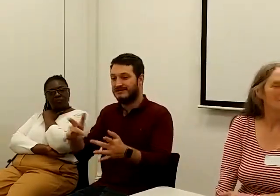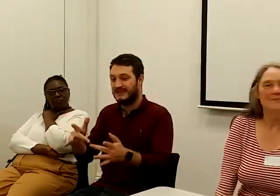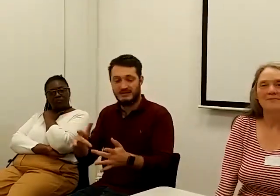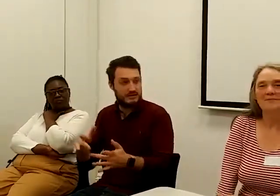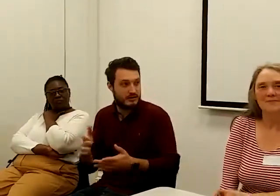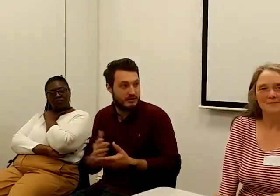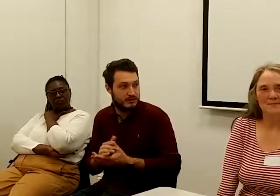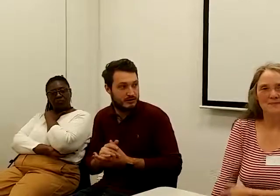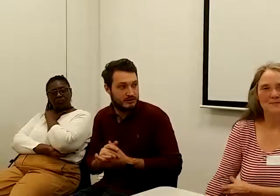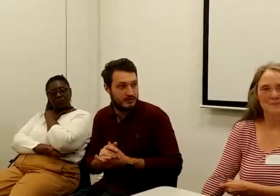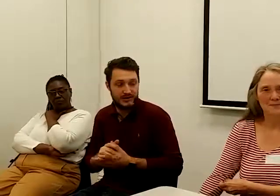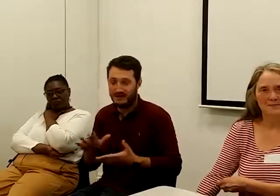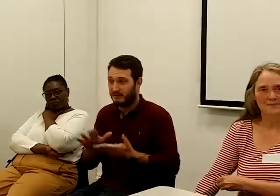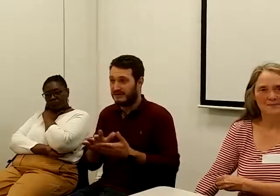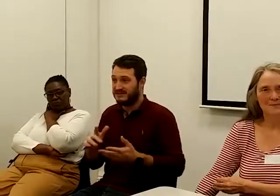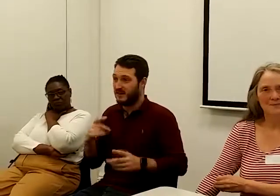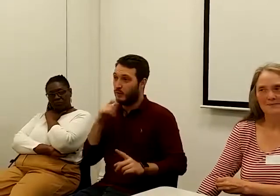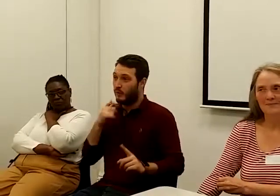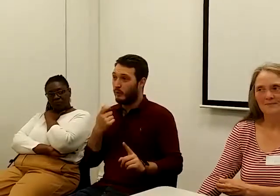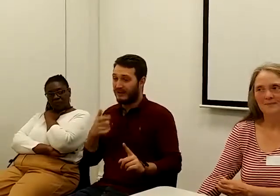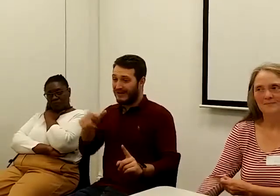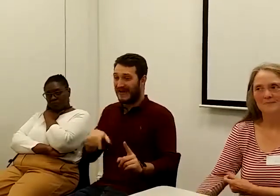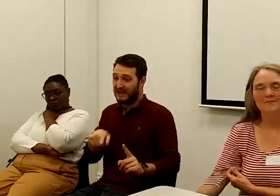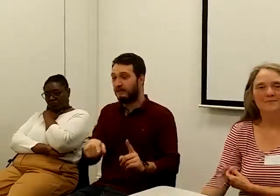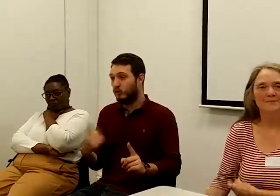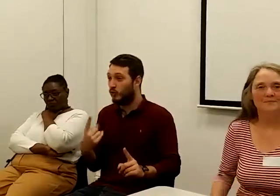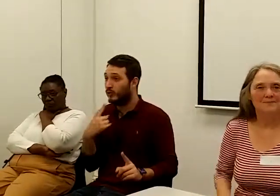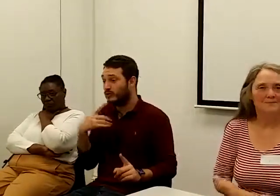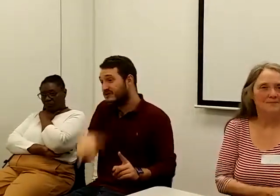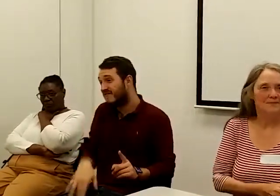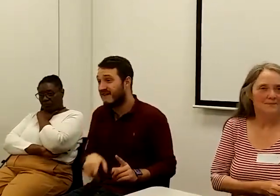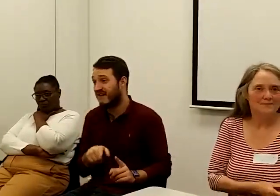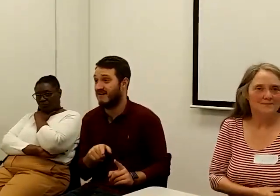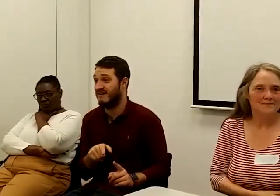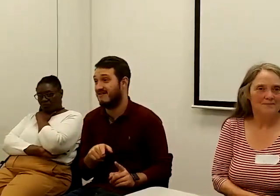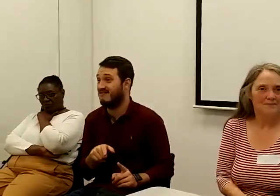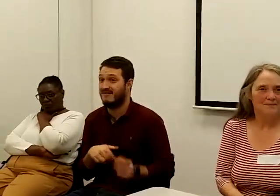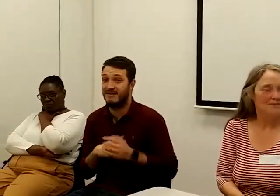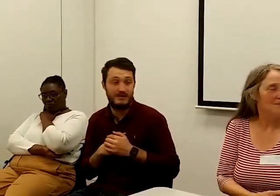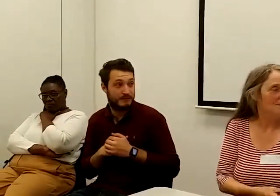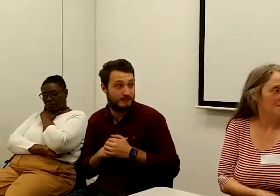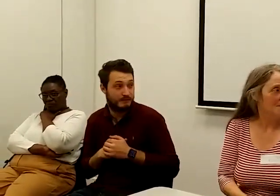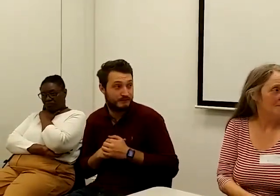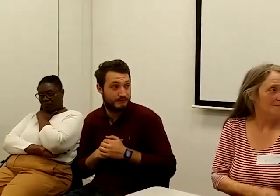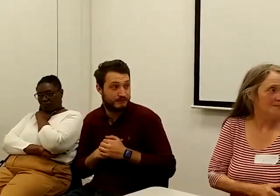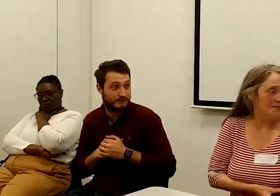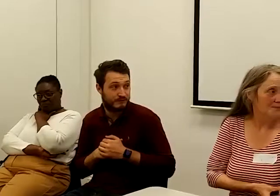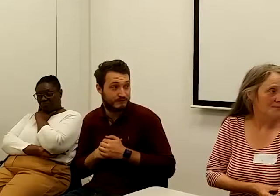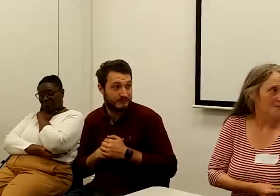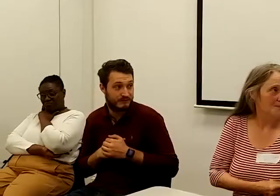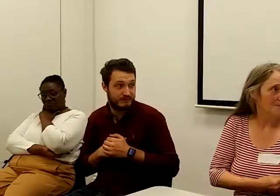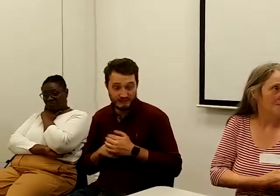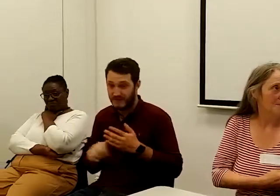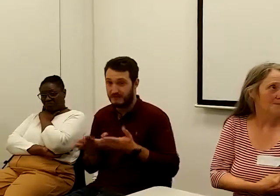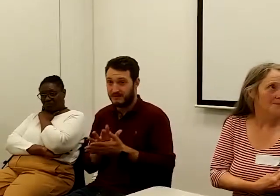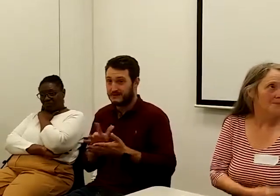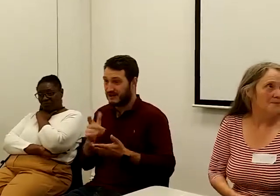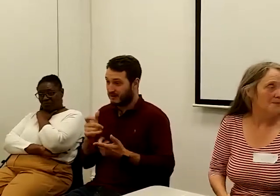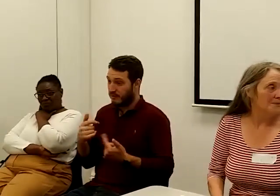go and hit the claimant and they will end up with the same tune and lose their money, and that can come back on us. We've had